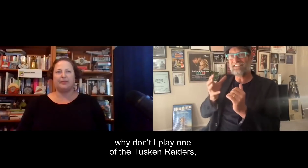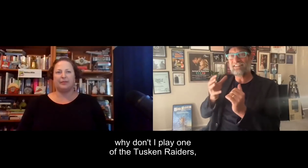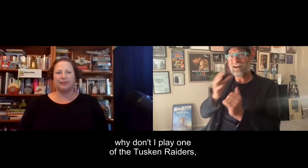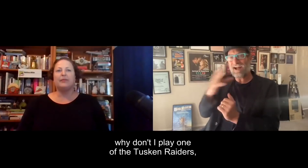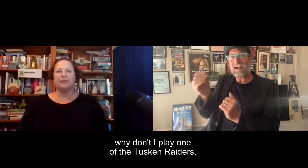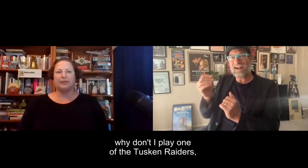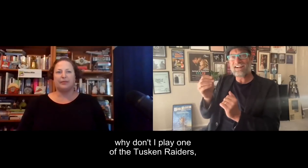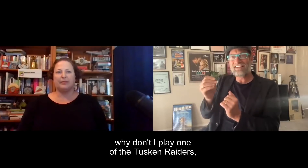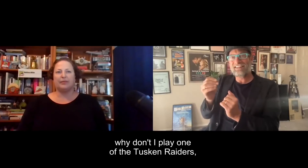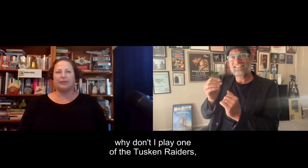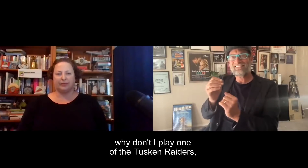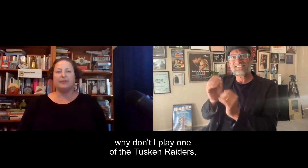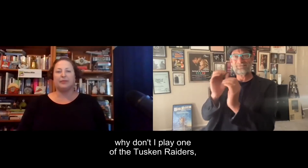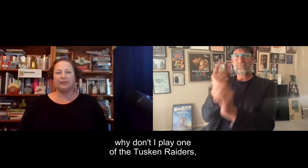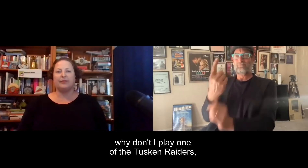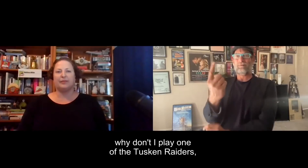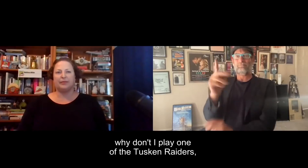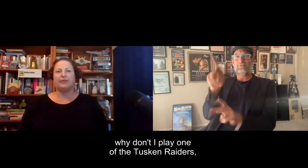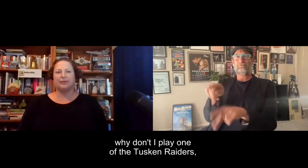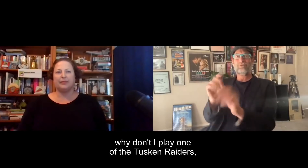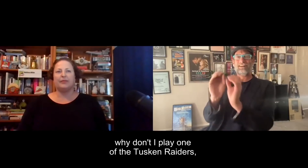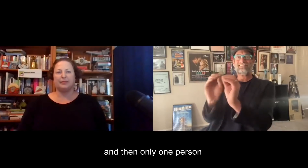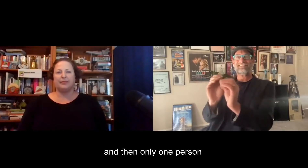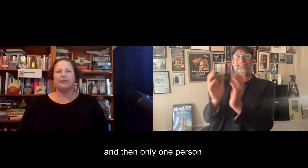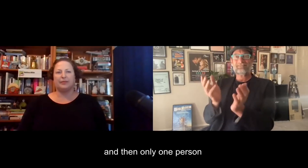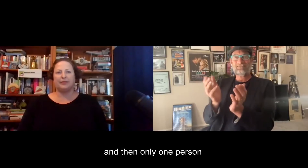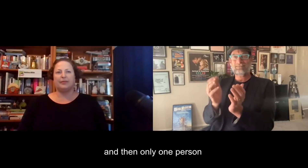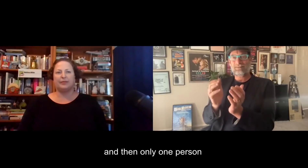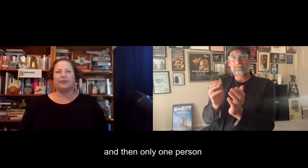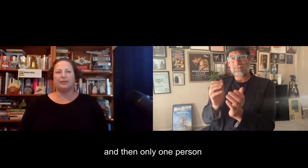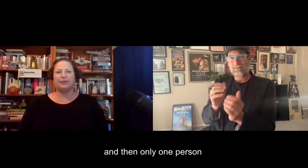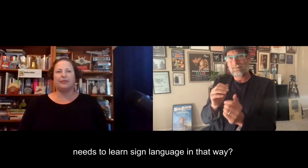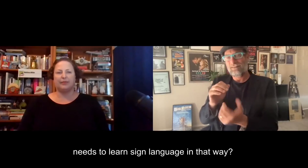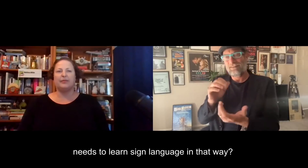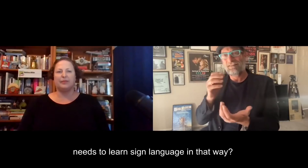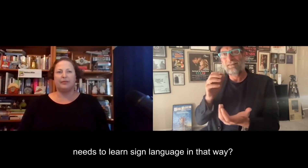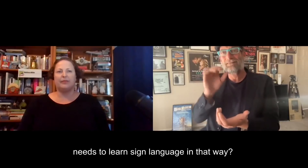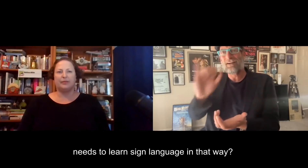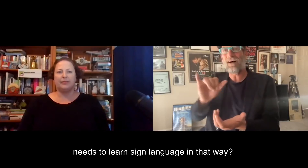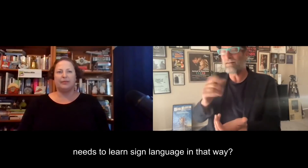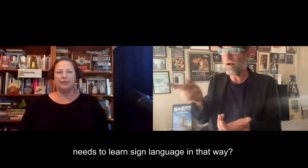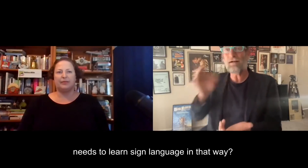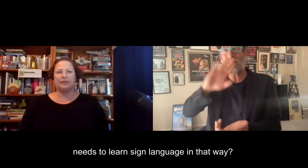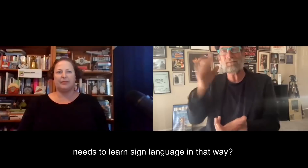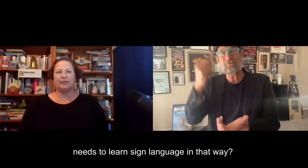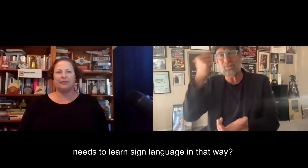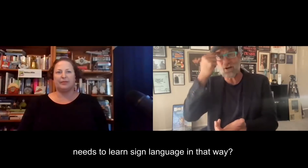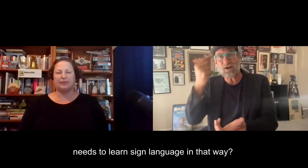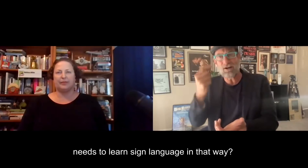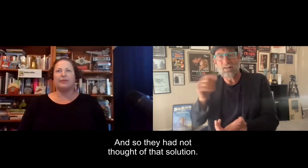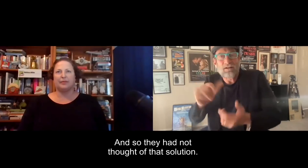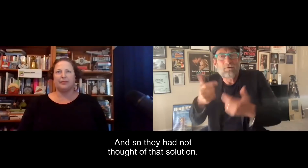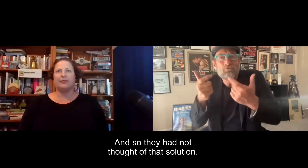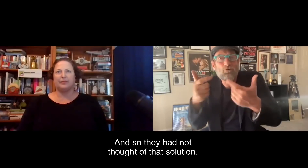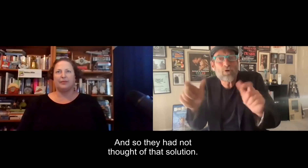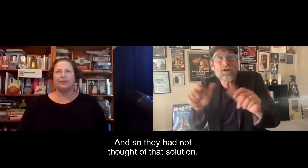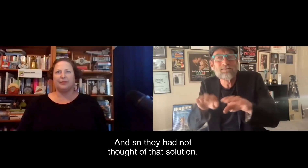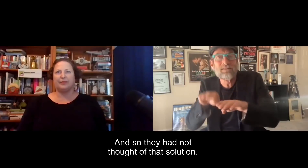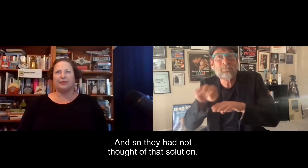don't I play one of the Tuscan Raiders? And then only one person needs to learn sign language in that way. And so they had not thought of